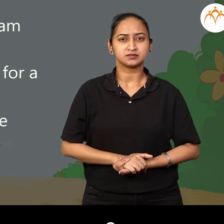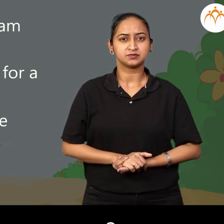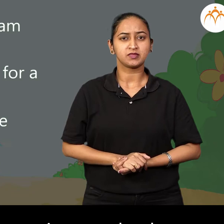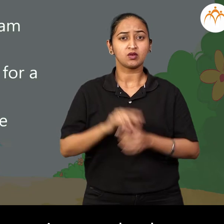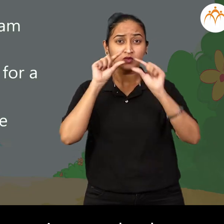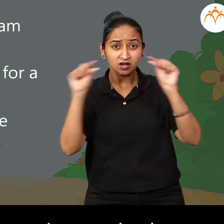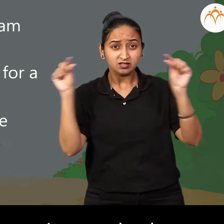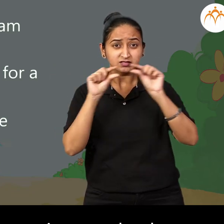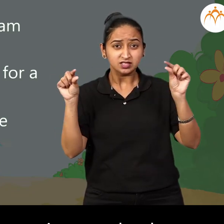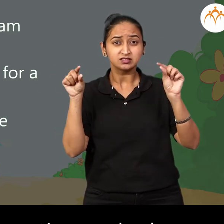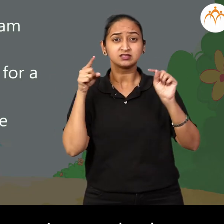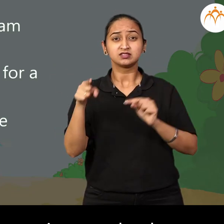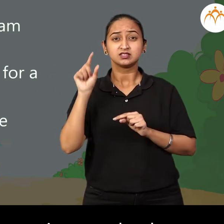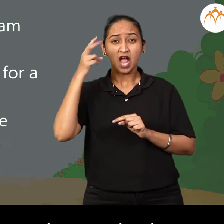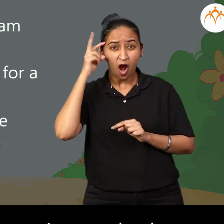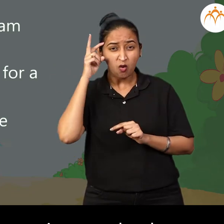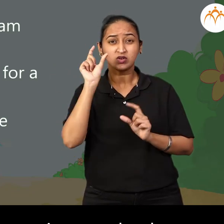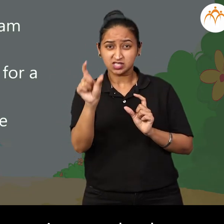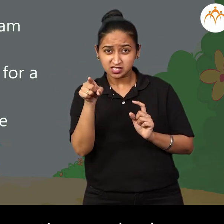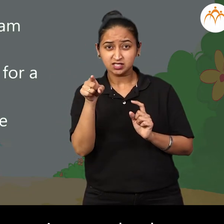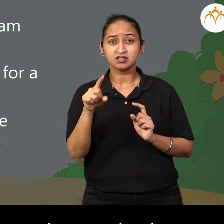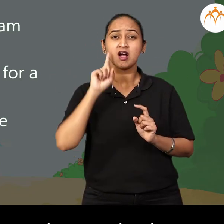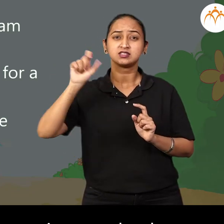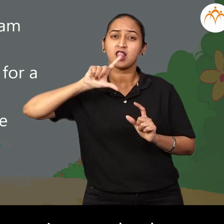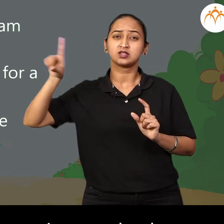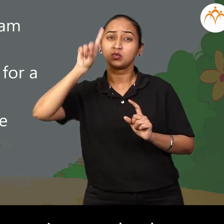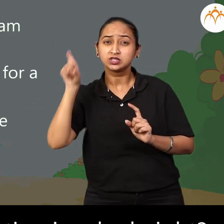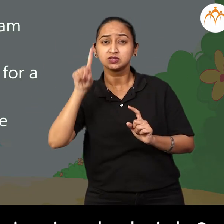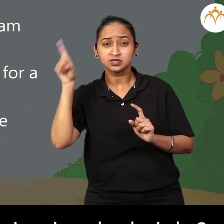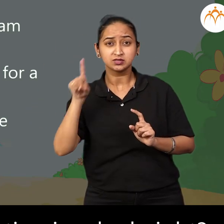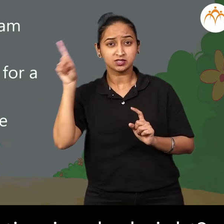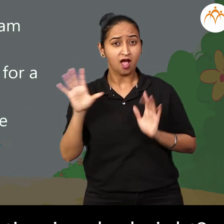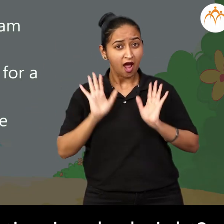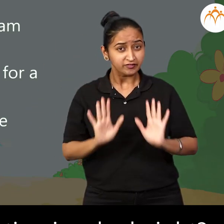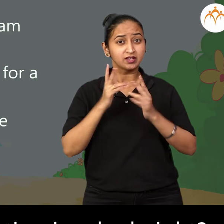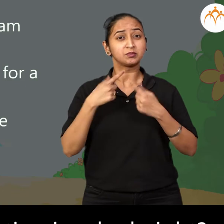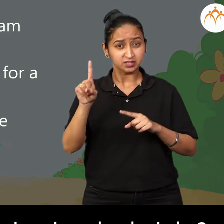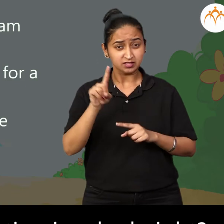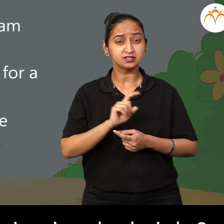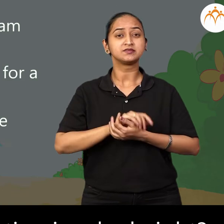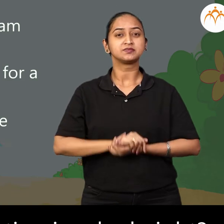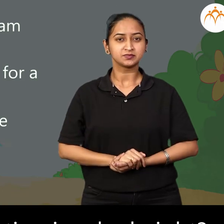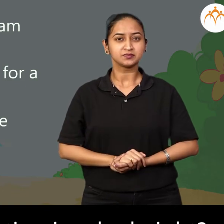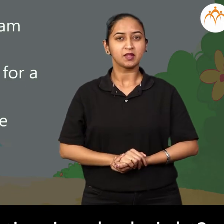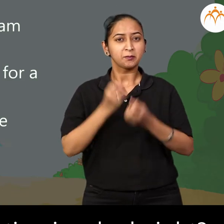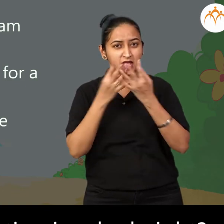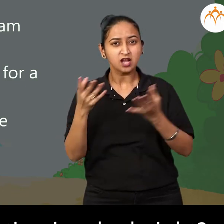In a sentence, there is a question mark whenever and wherever a question is asked. Right? A